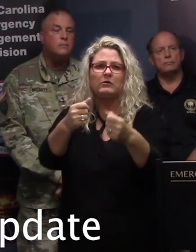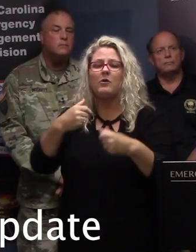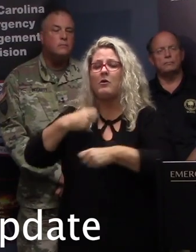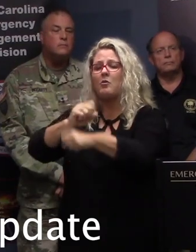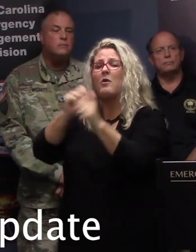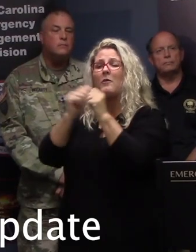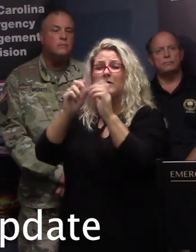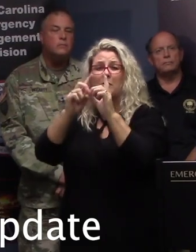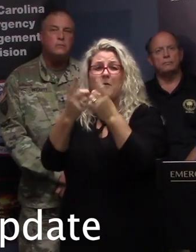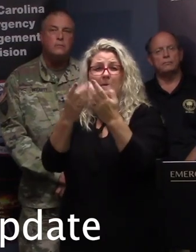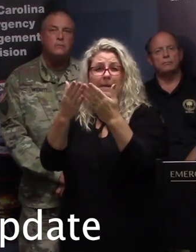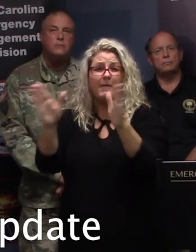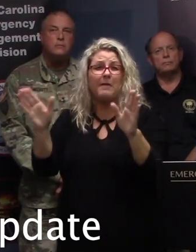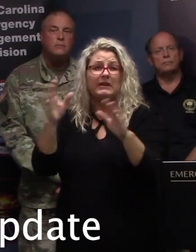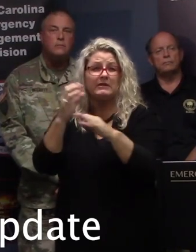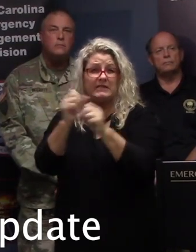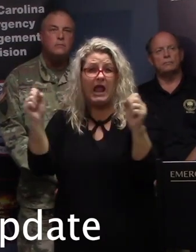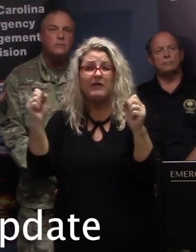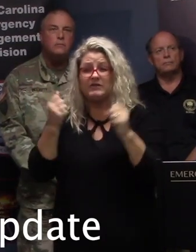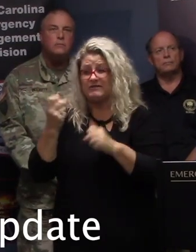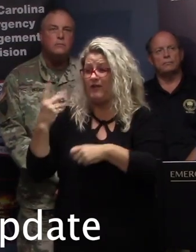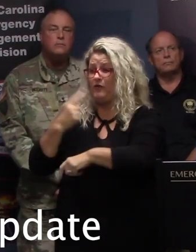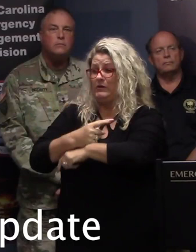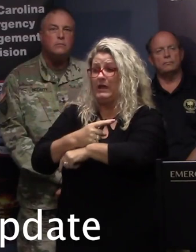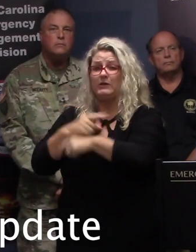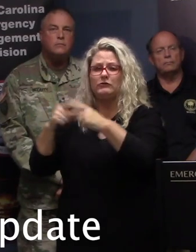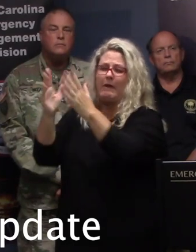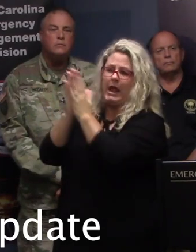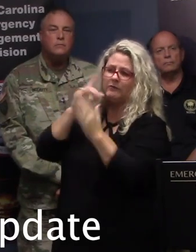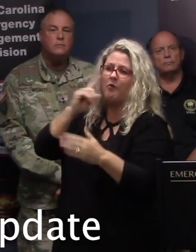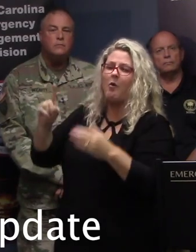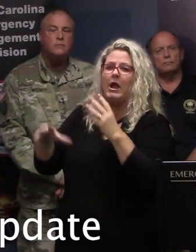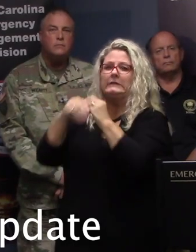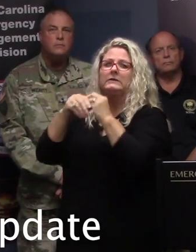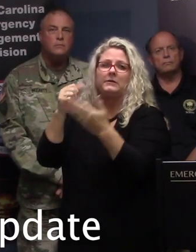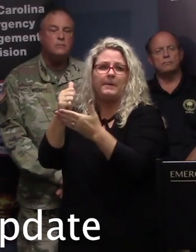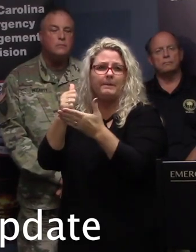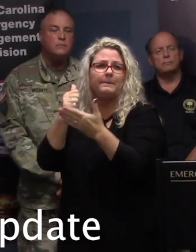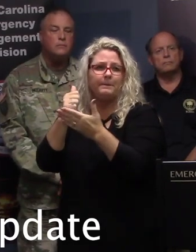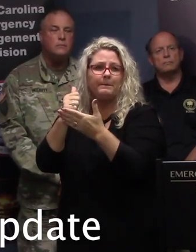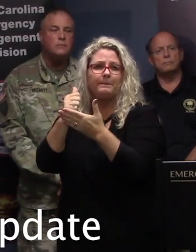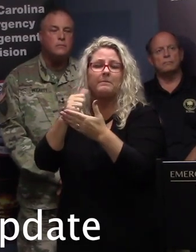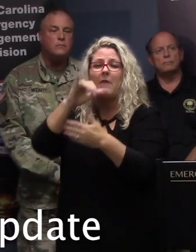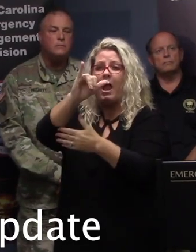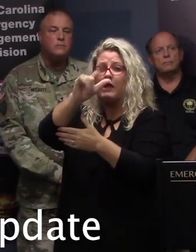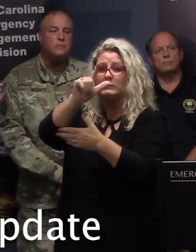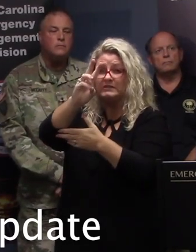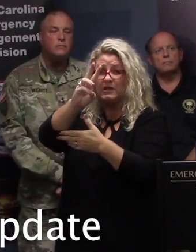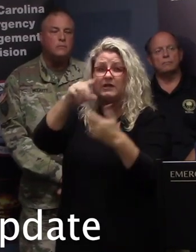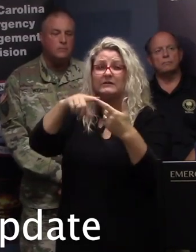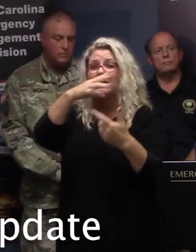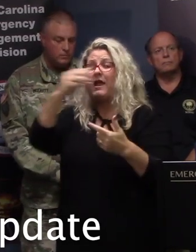for the last several days on deploying additional resources already to the I-26 and I-95